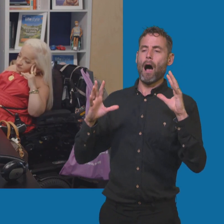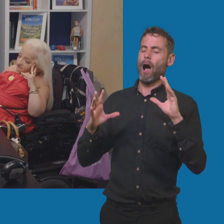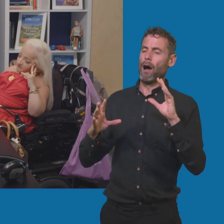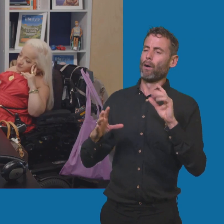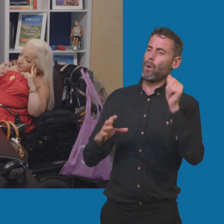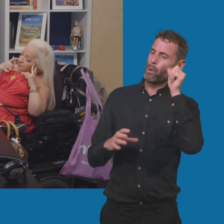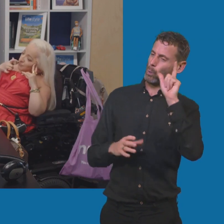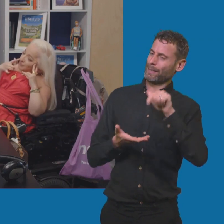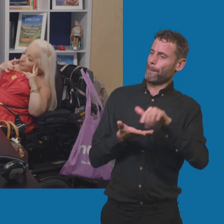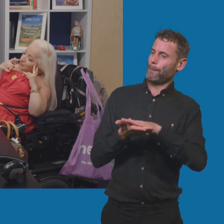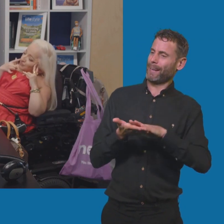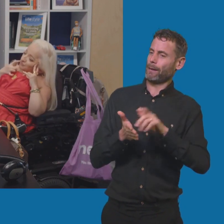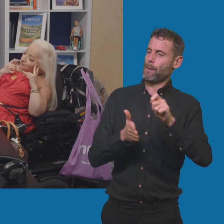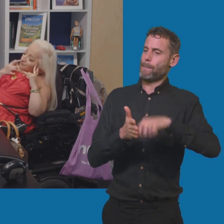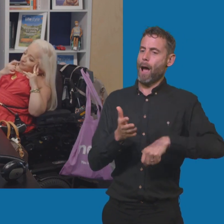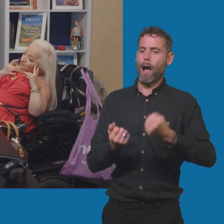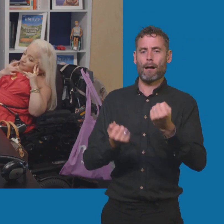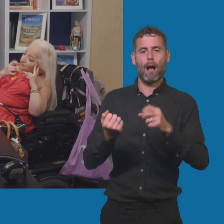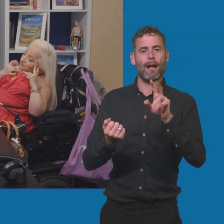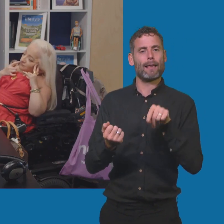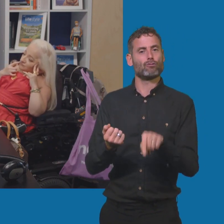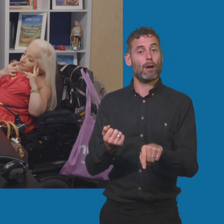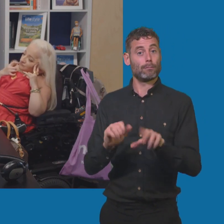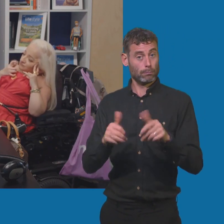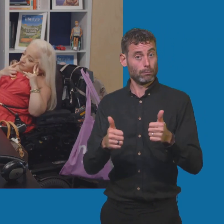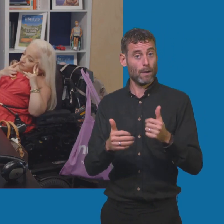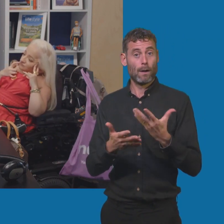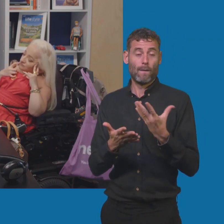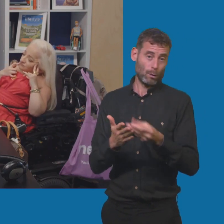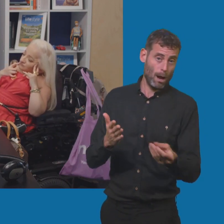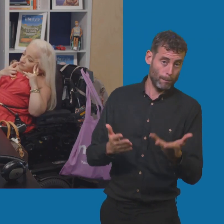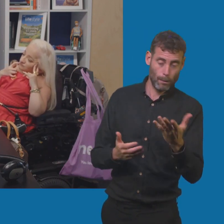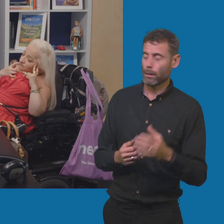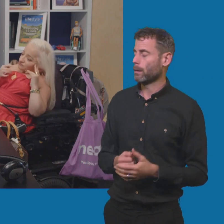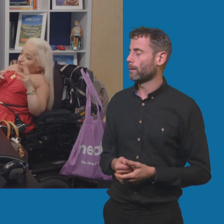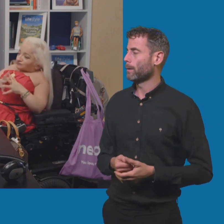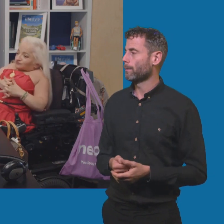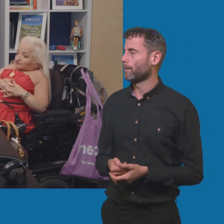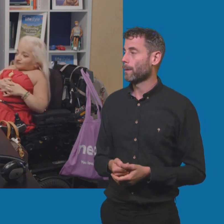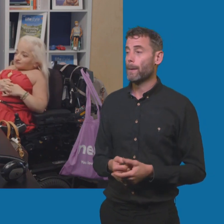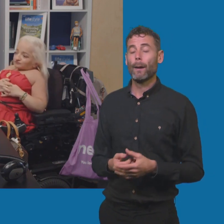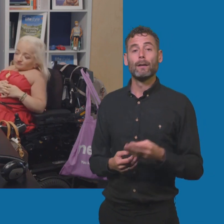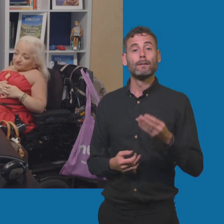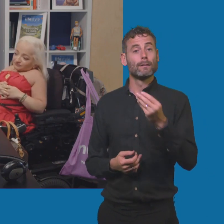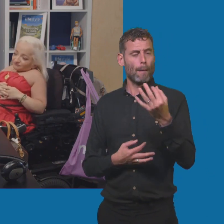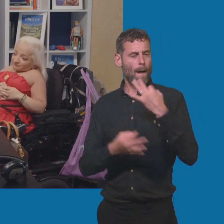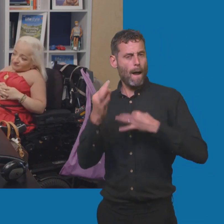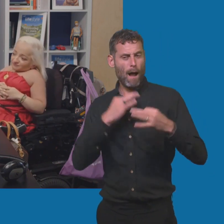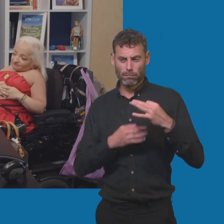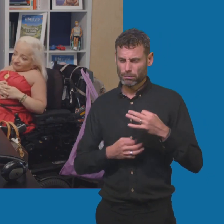decision on whether or not they even want to start looking at electric cars. So for example, I mean, some of the things I get asked are things like, oh, can you put